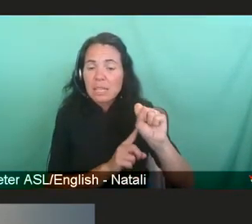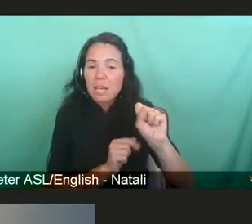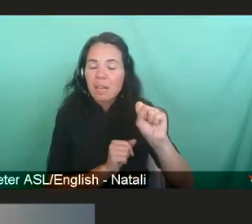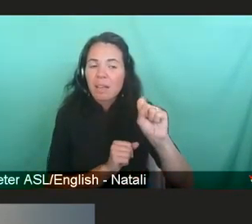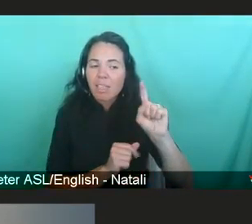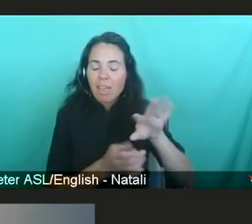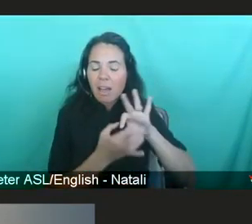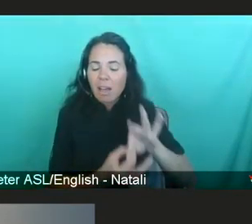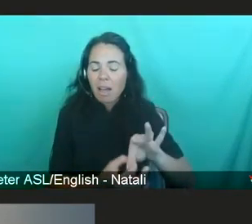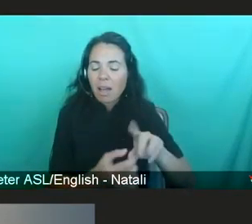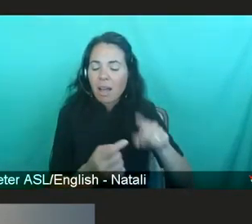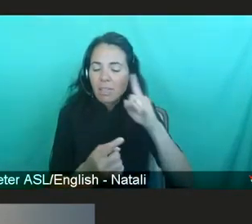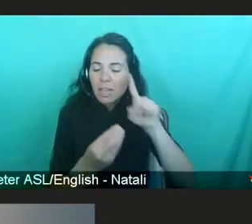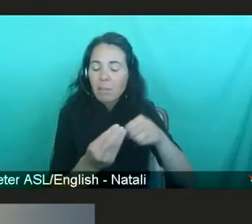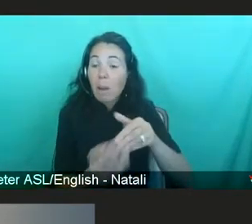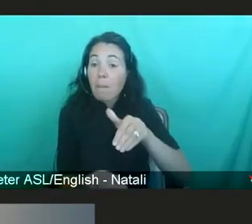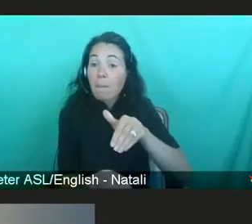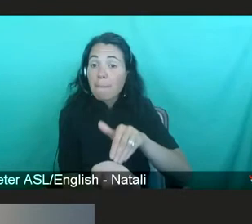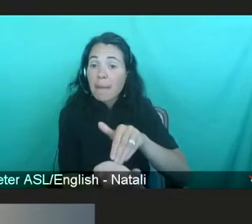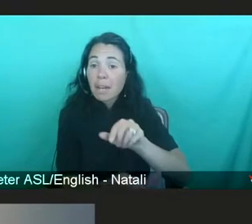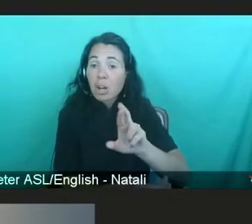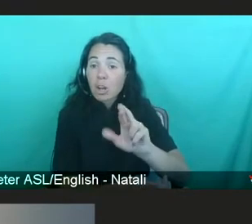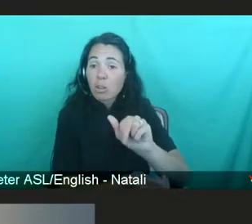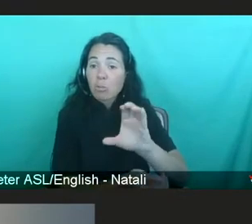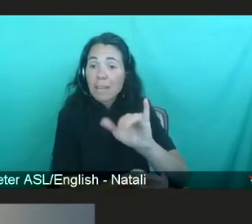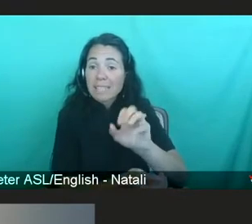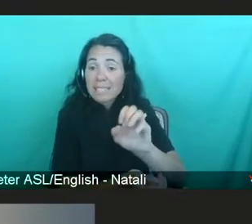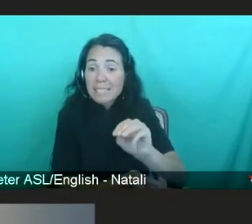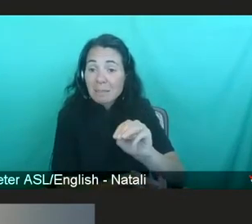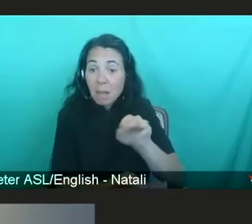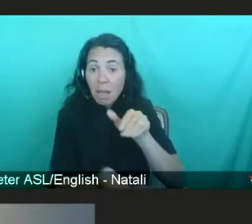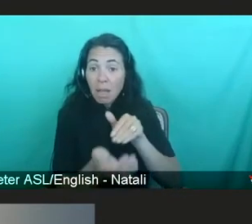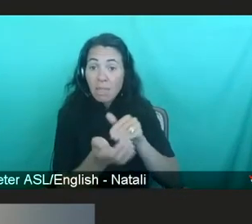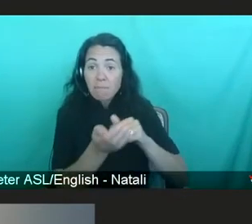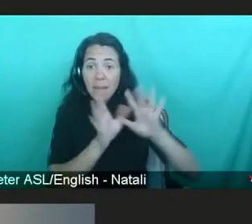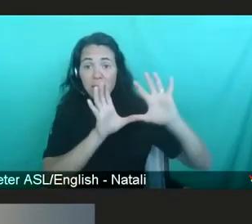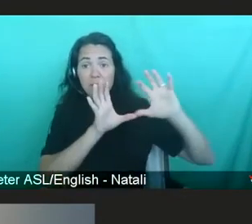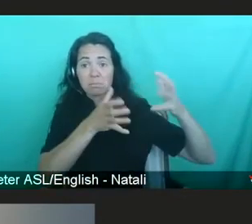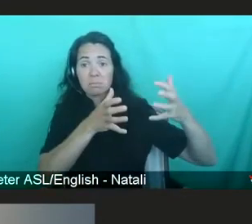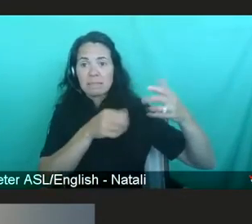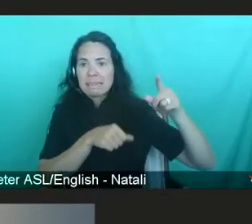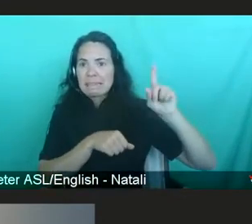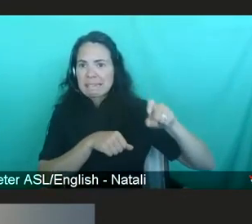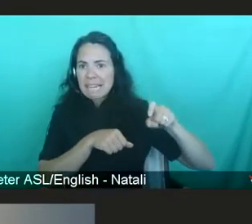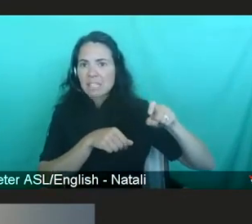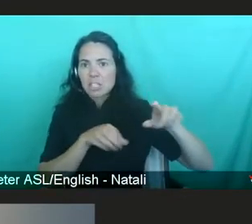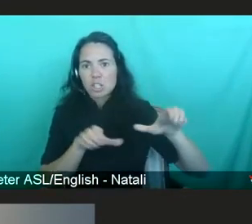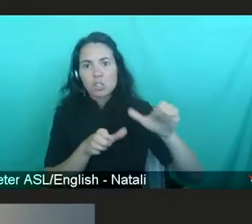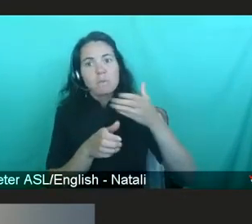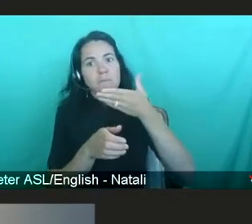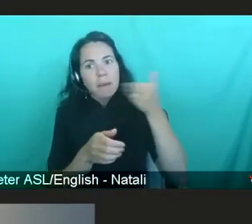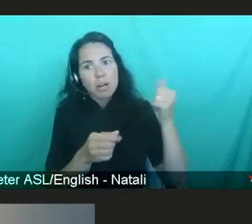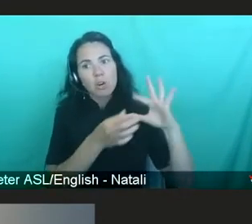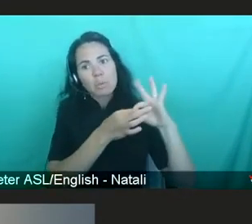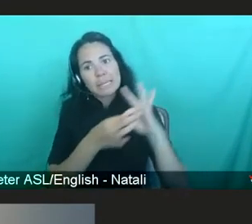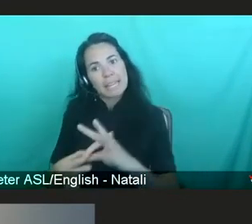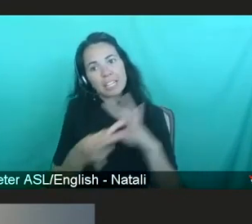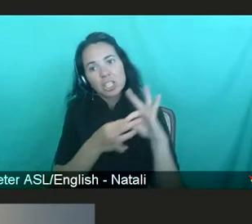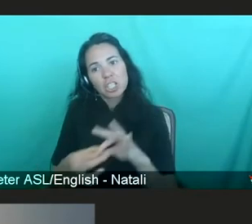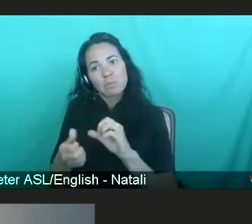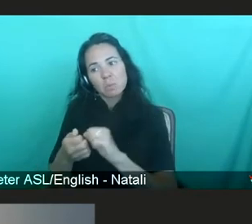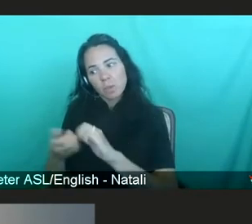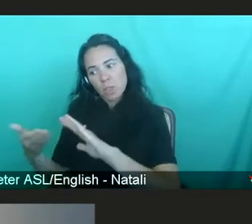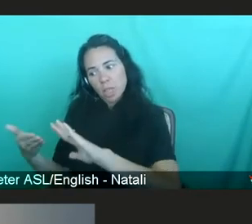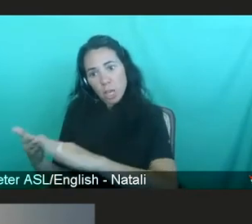racism, the medical establishment needs to do, I think, a better job of building better relationships with communities